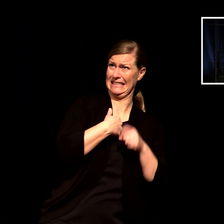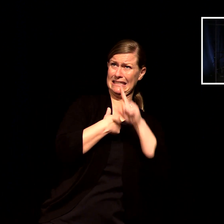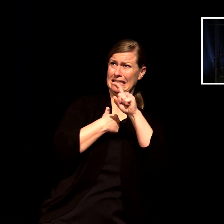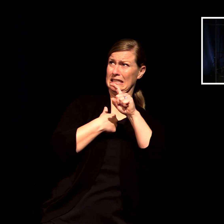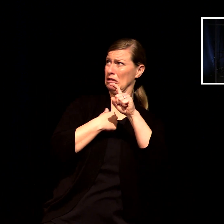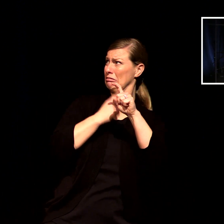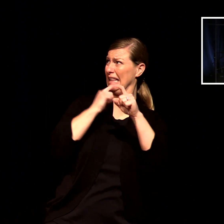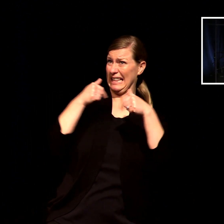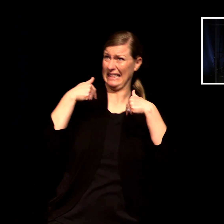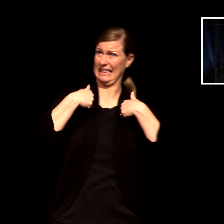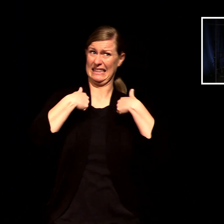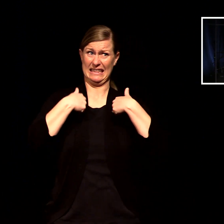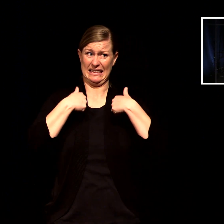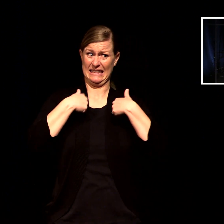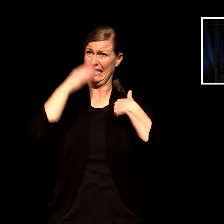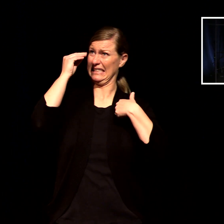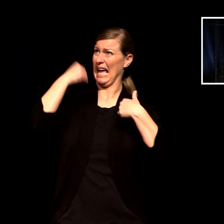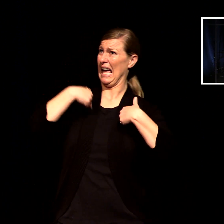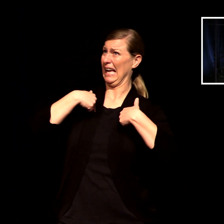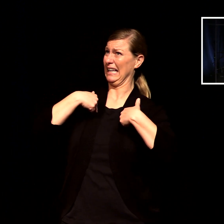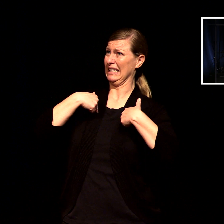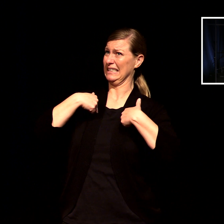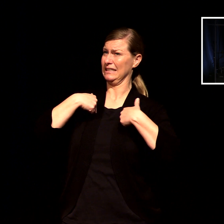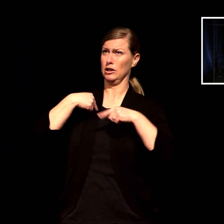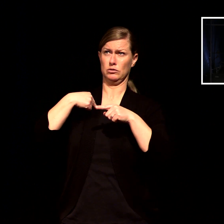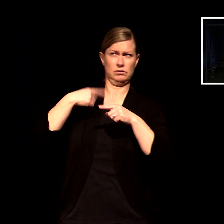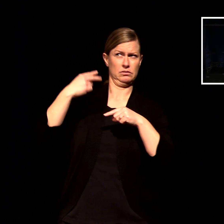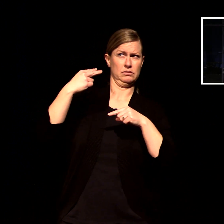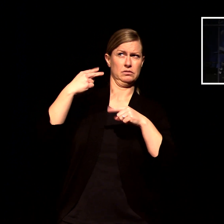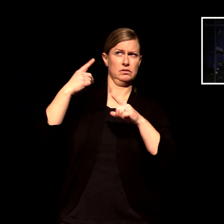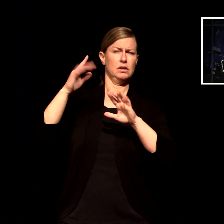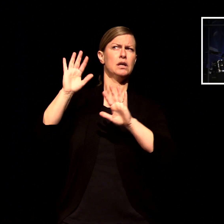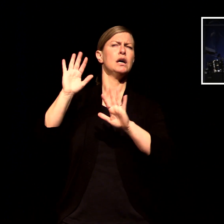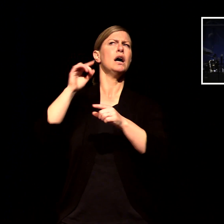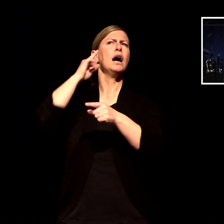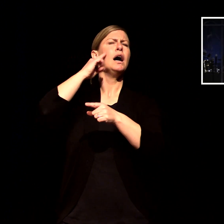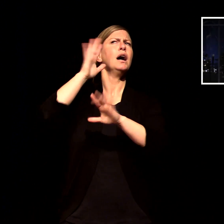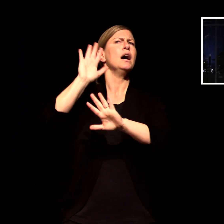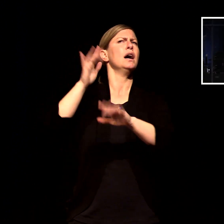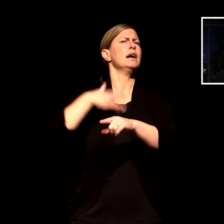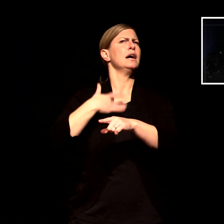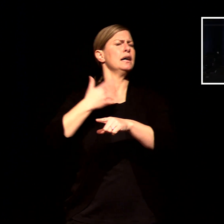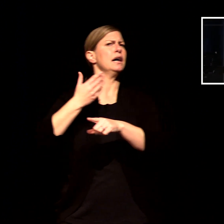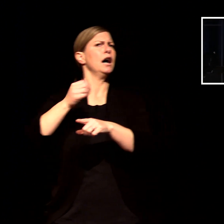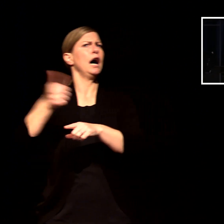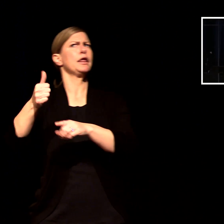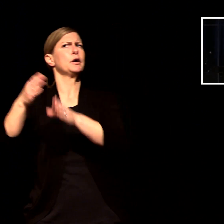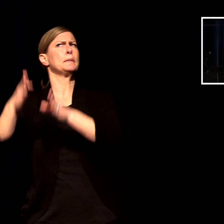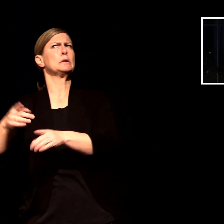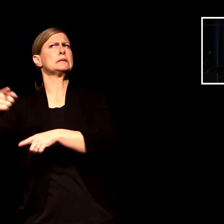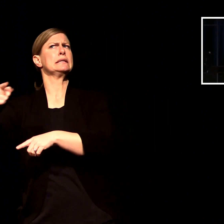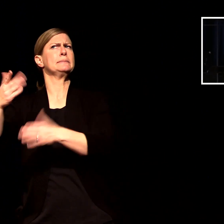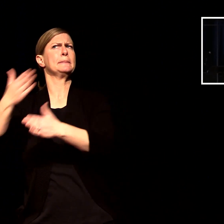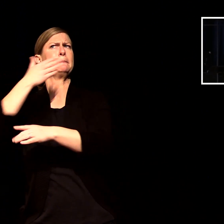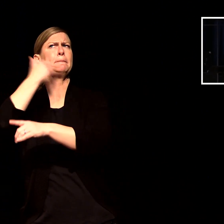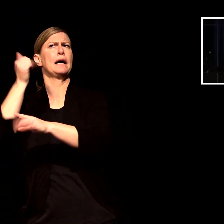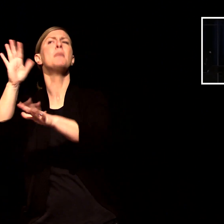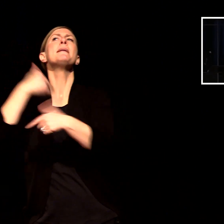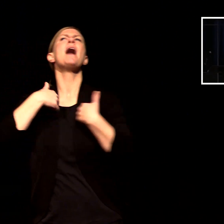me isn't there a slightly less impactful job that you want me to do like couldn't i